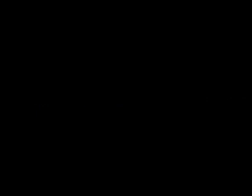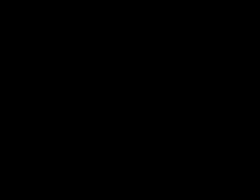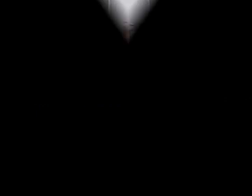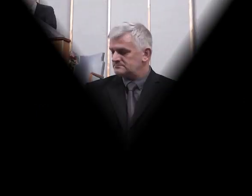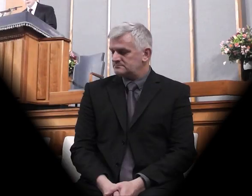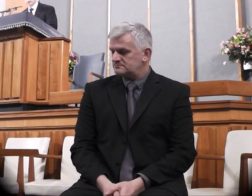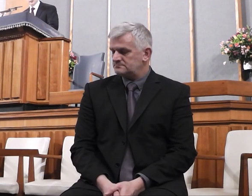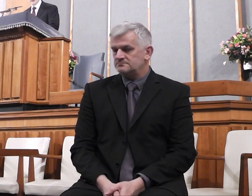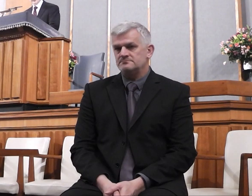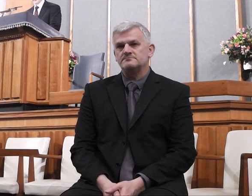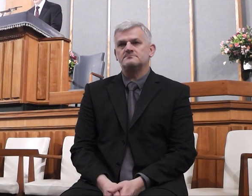Let's pray together.